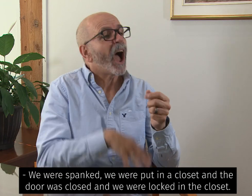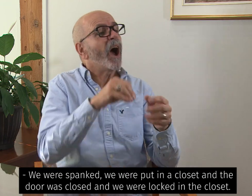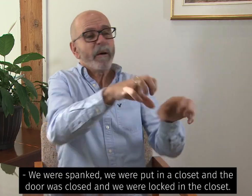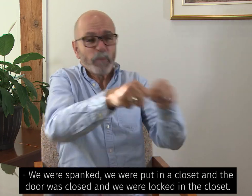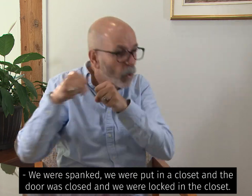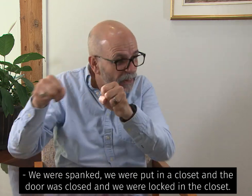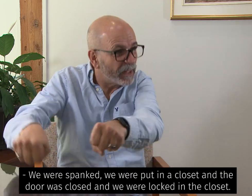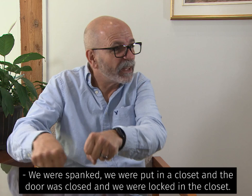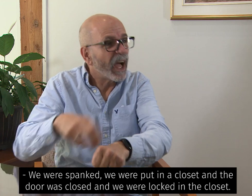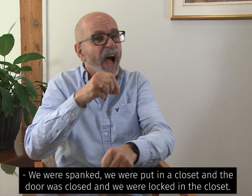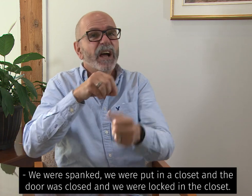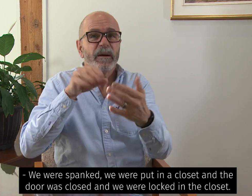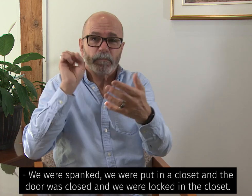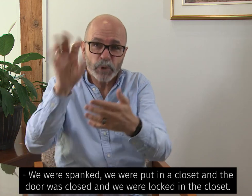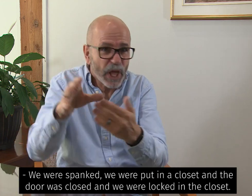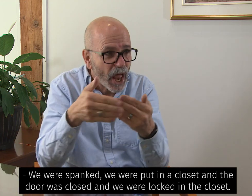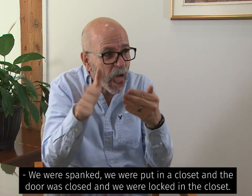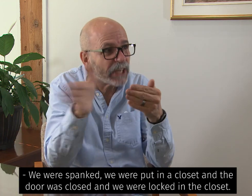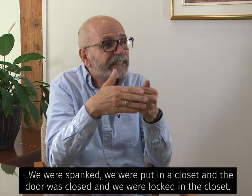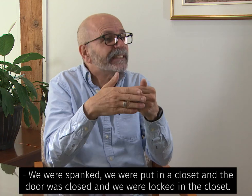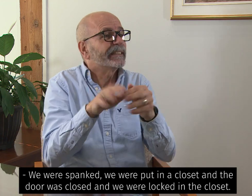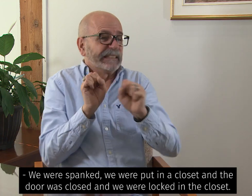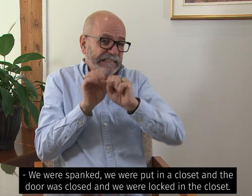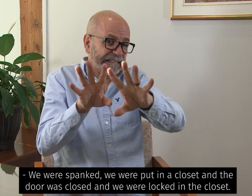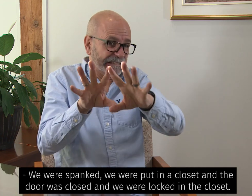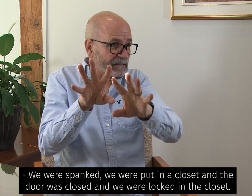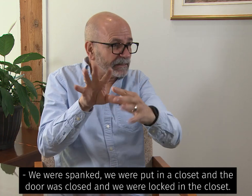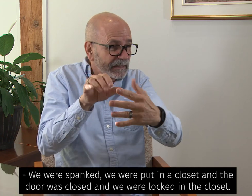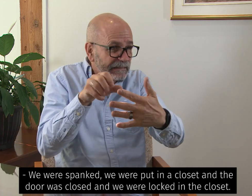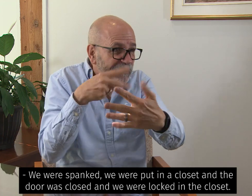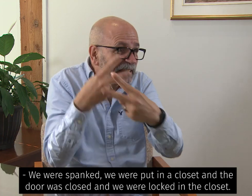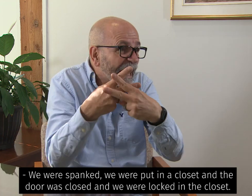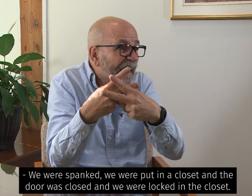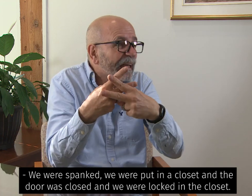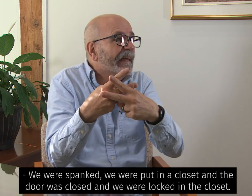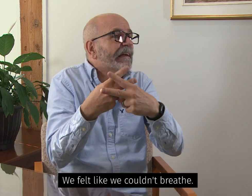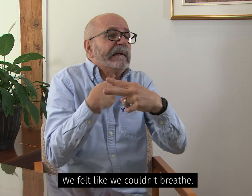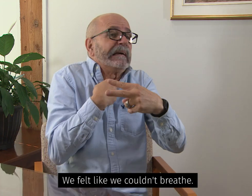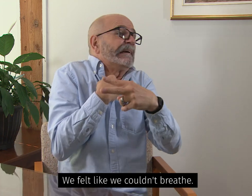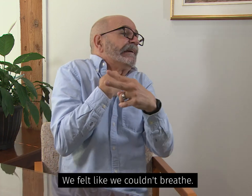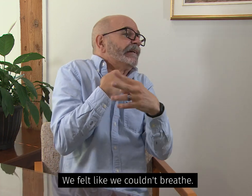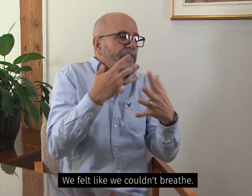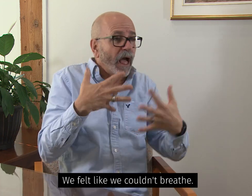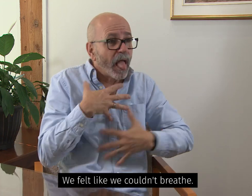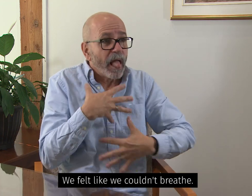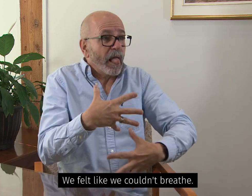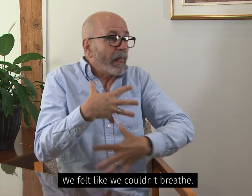in a closet and you know the door was closed and we were locked in the closet and we felt like we couldn't breathe.